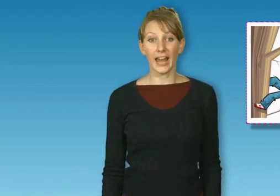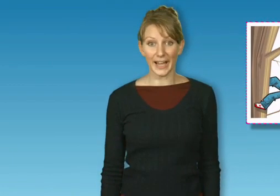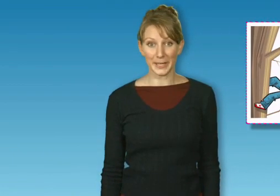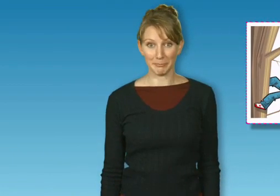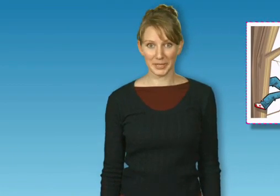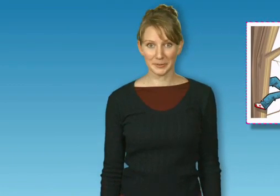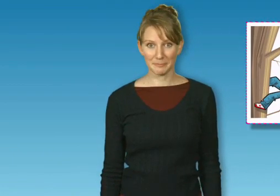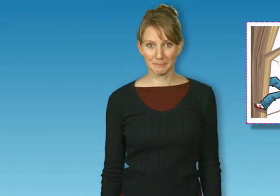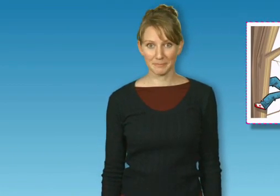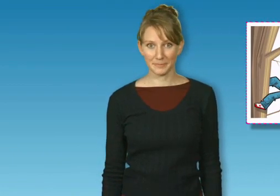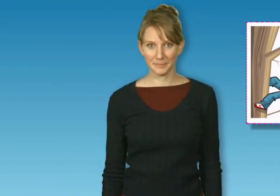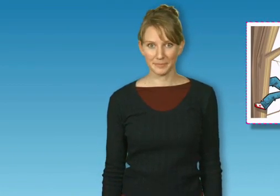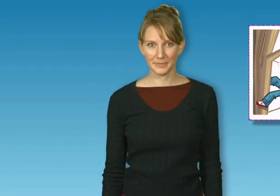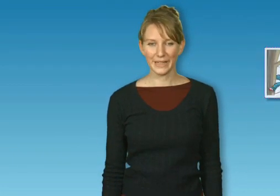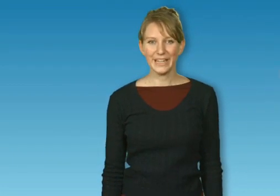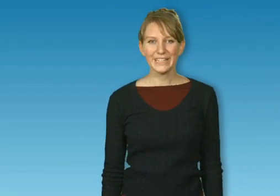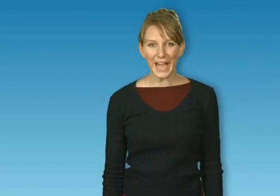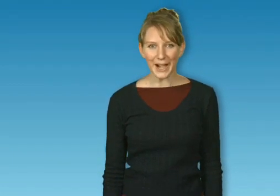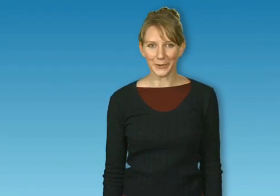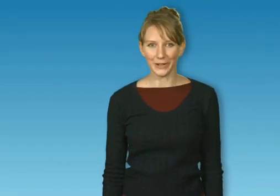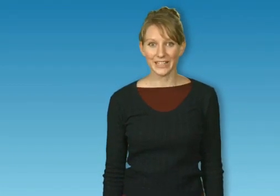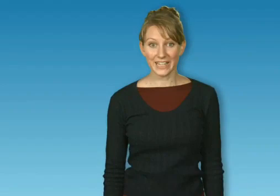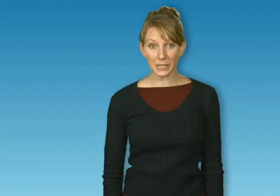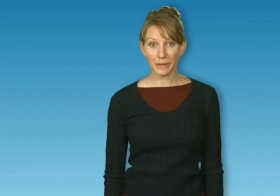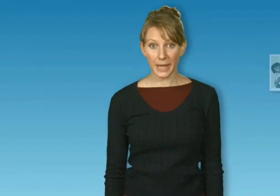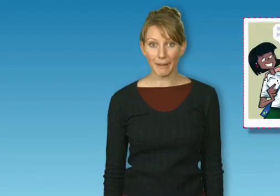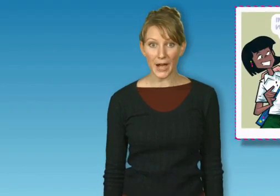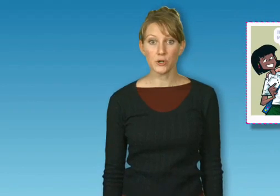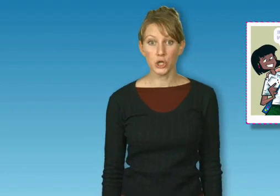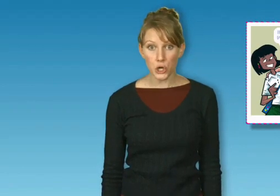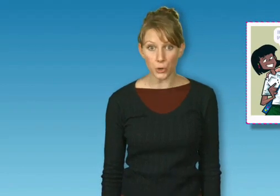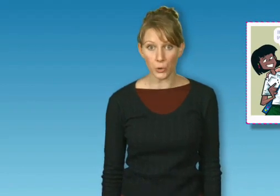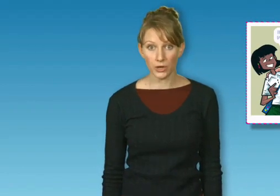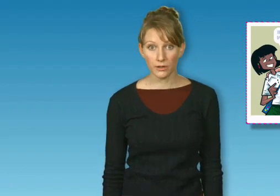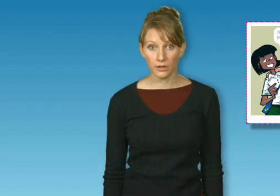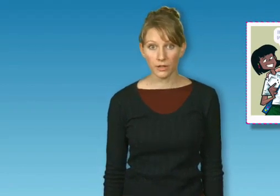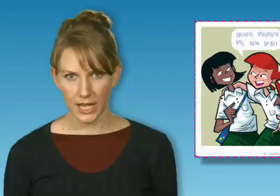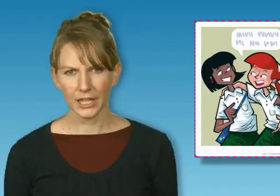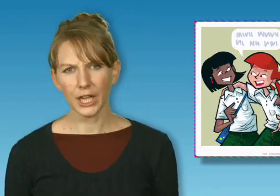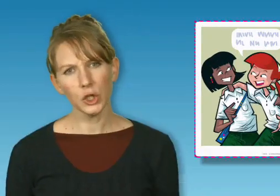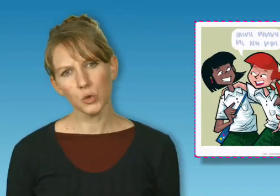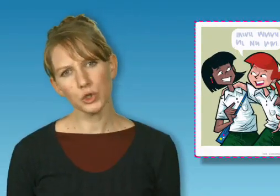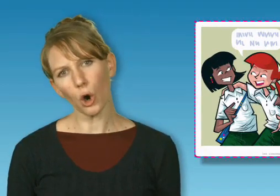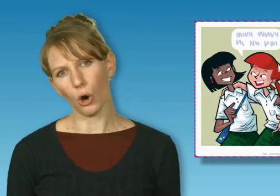climb now tell me about you can you talk